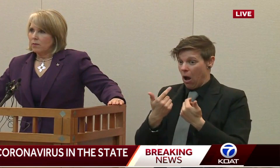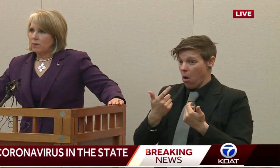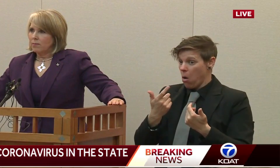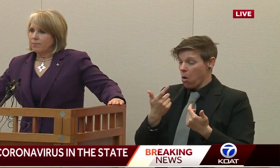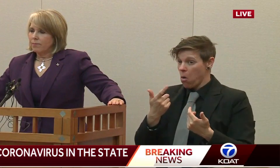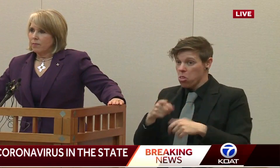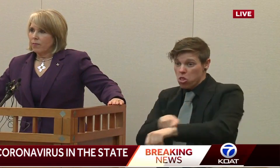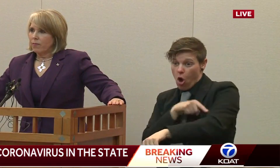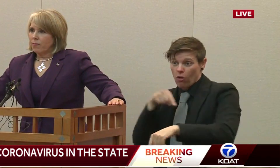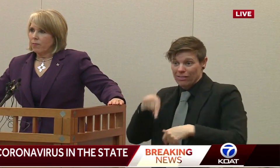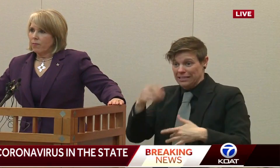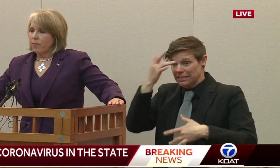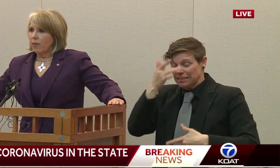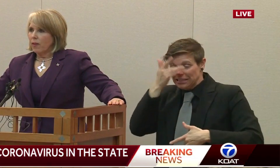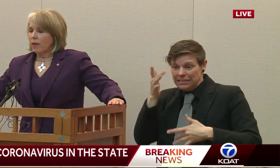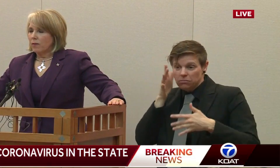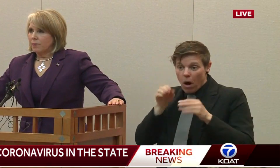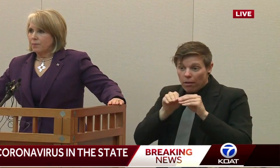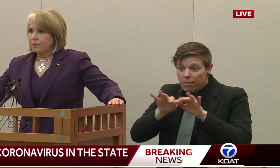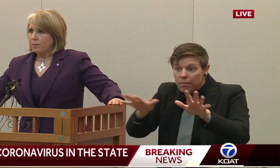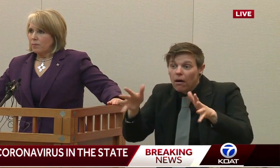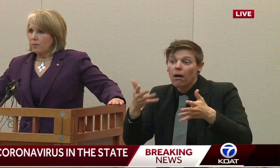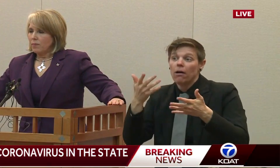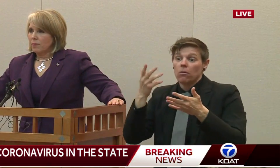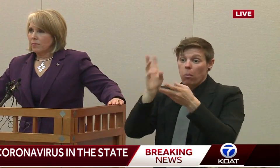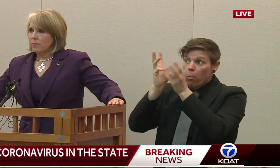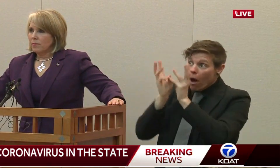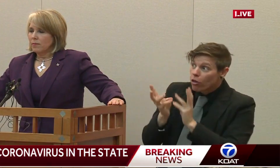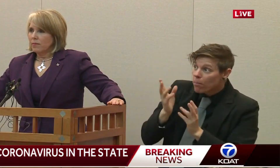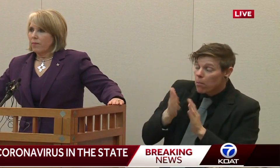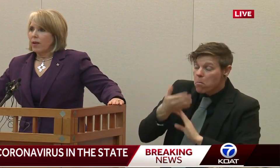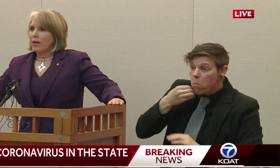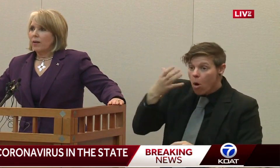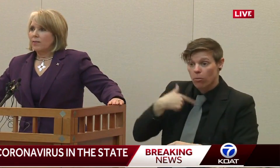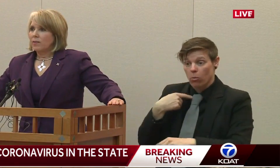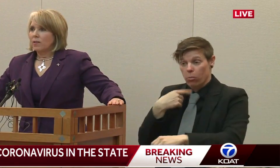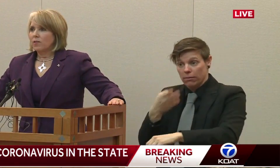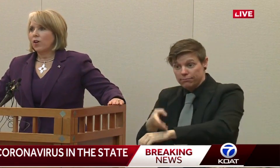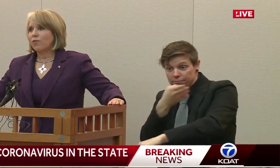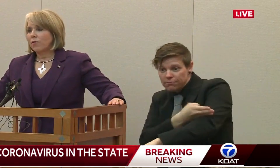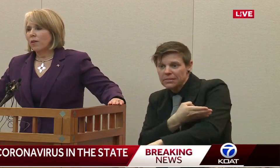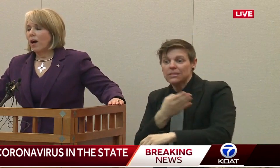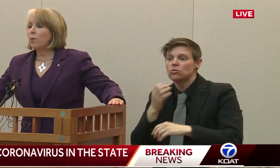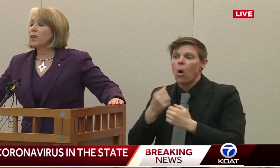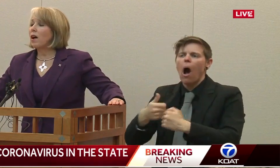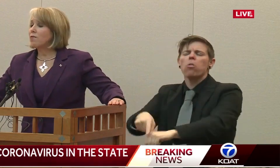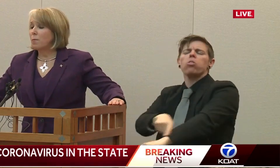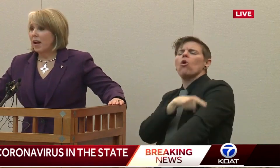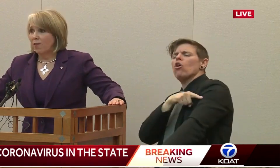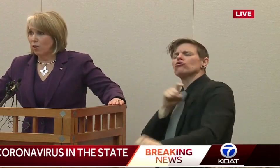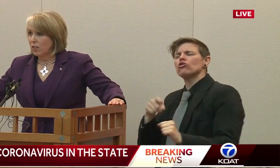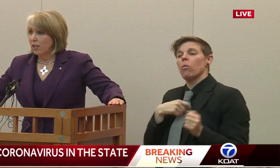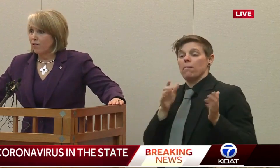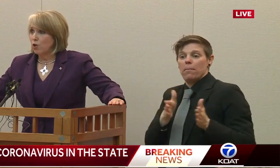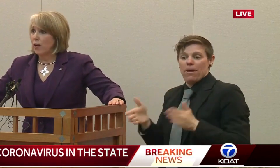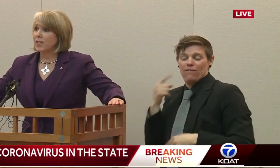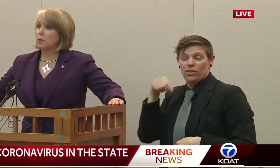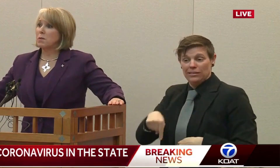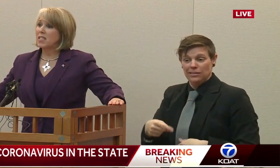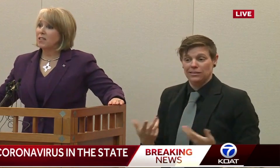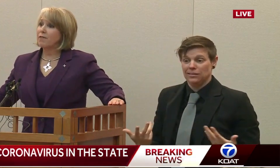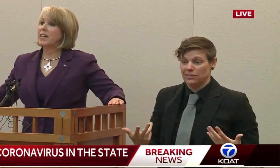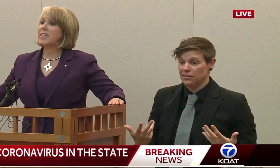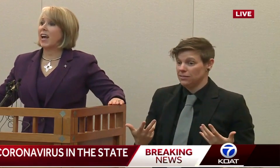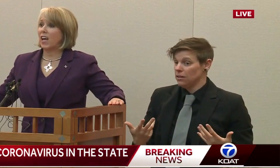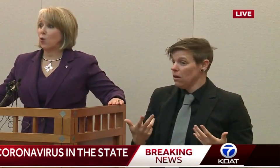it something that will ease up when the weather is warmer? Or what should we be preparing for? So I would love to be able to give you